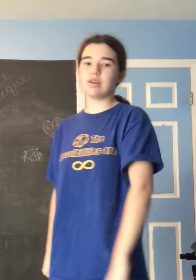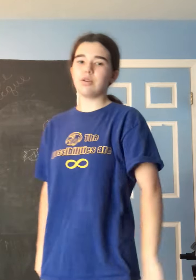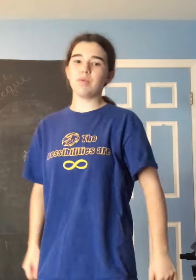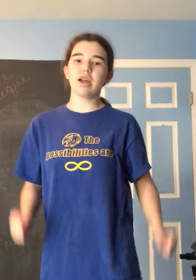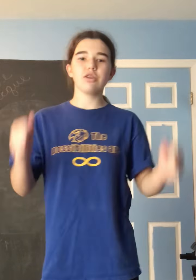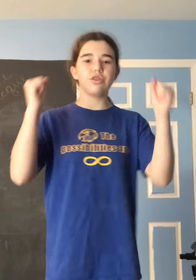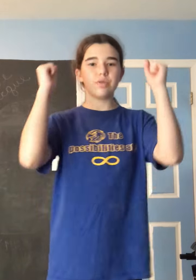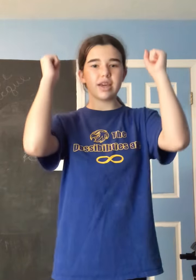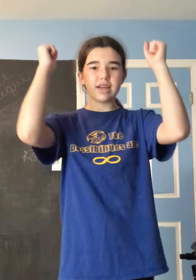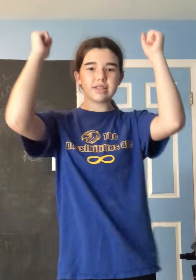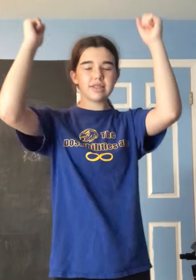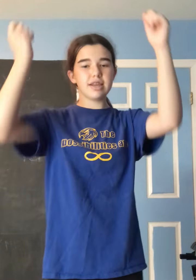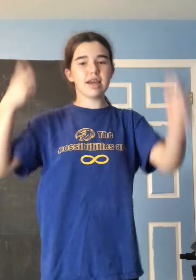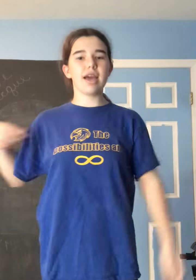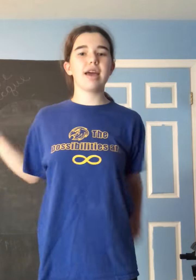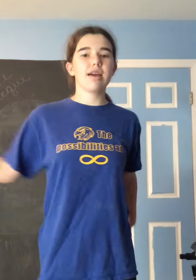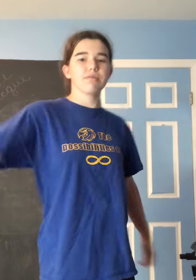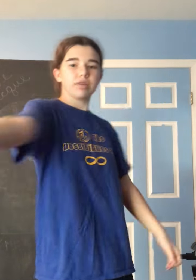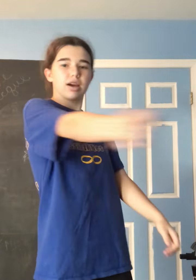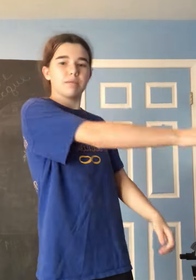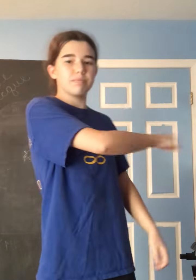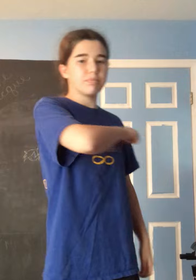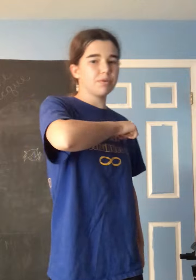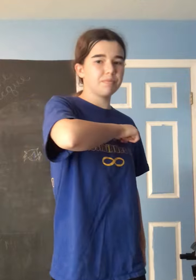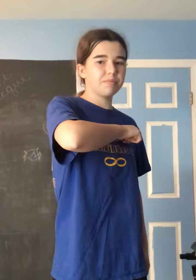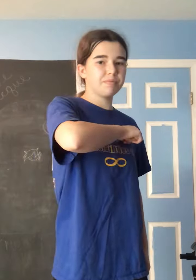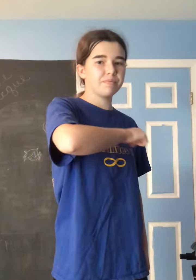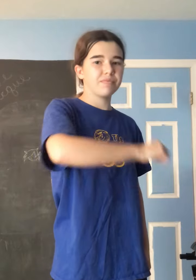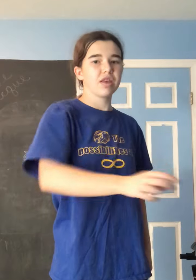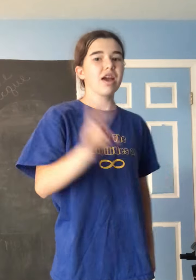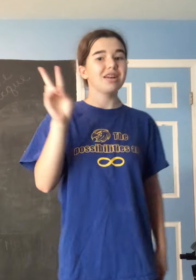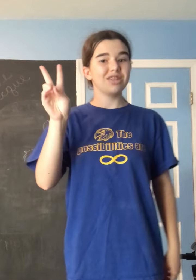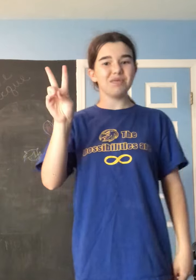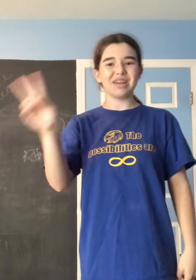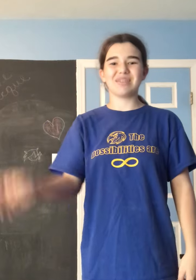where you can see. Every couple. Two more times.